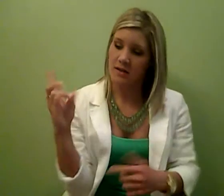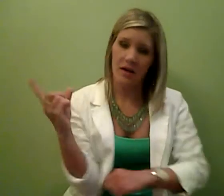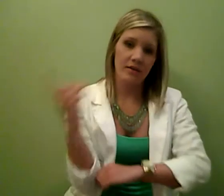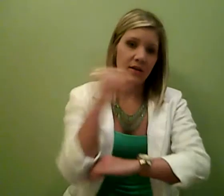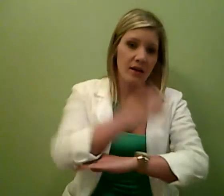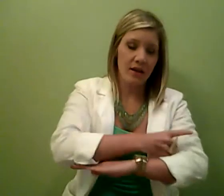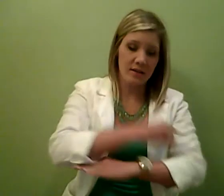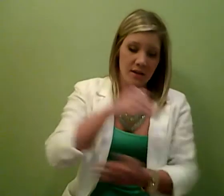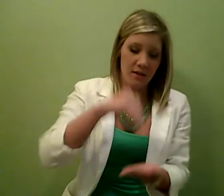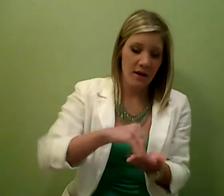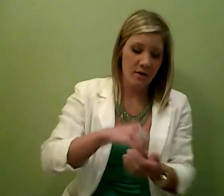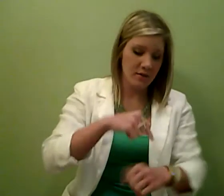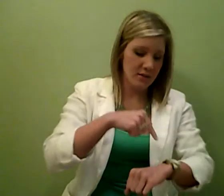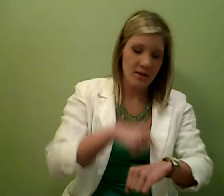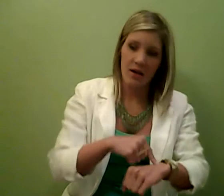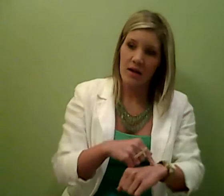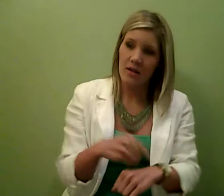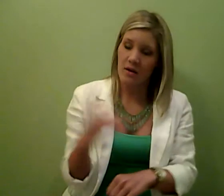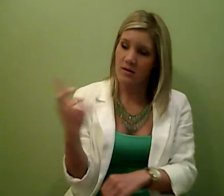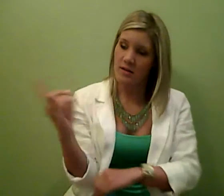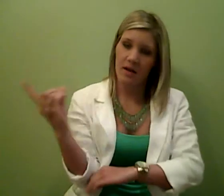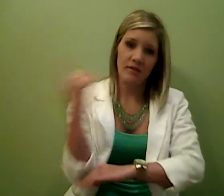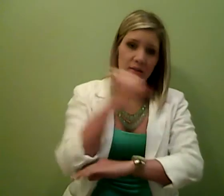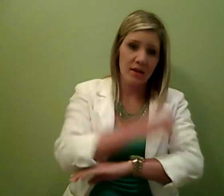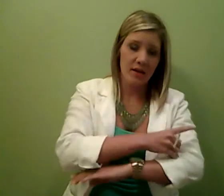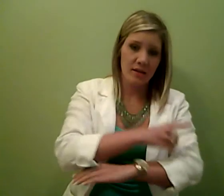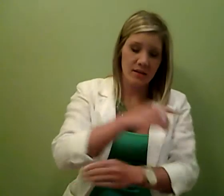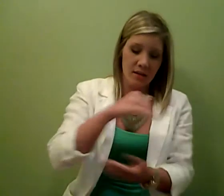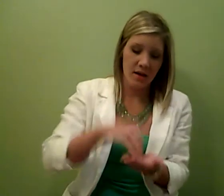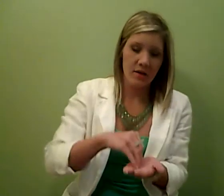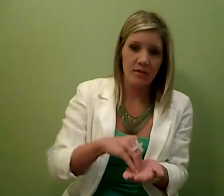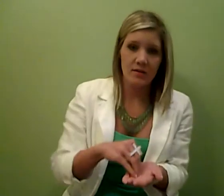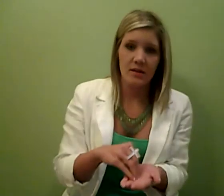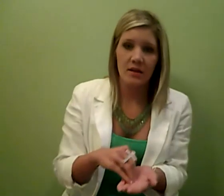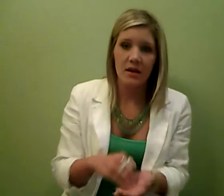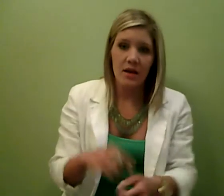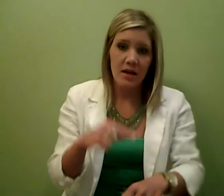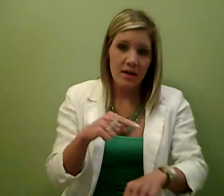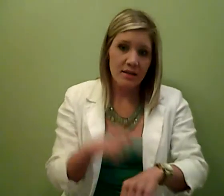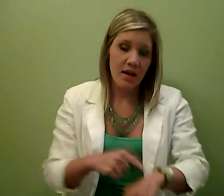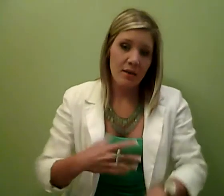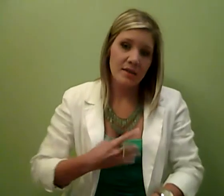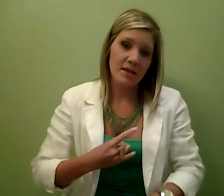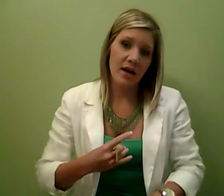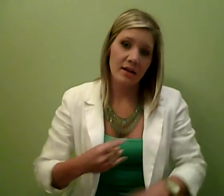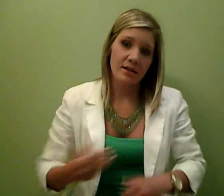seven days a thousand times Those seven days a thousand And time was like the